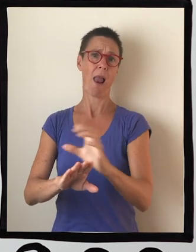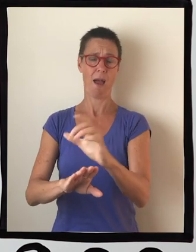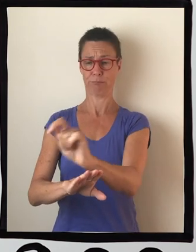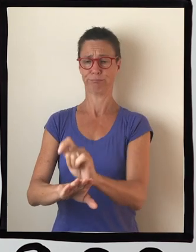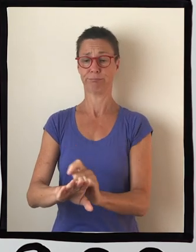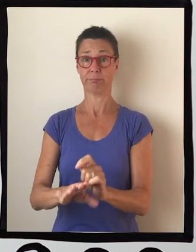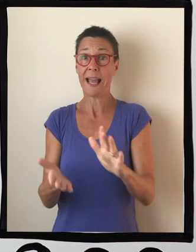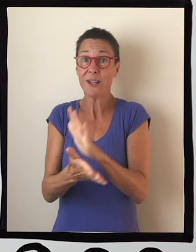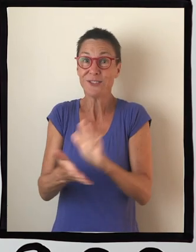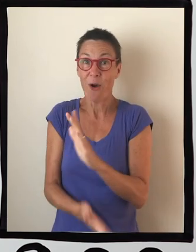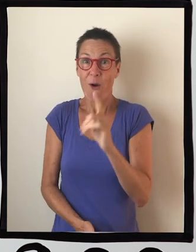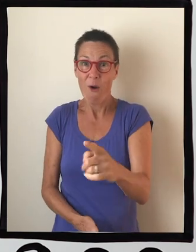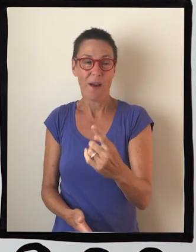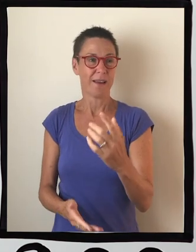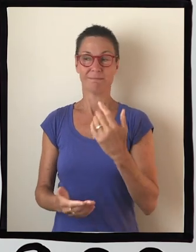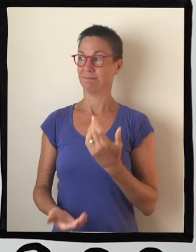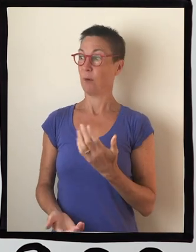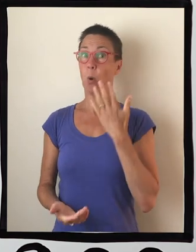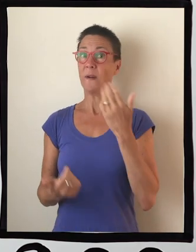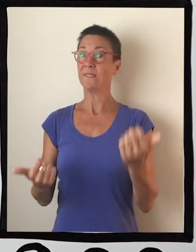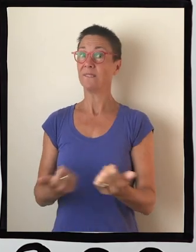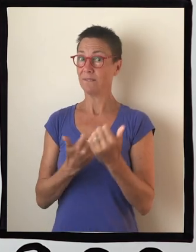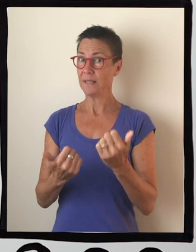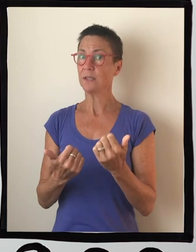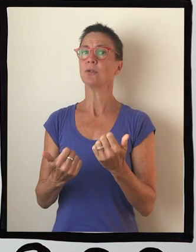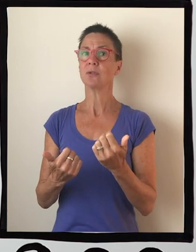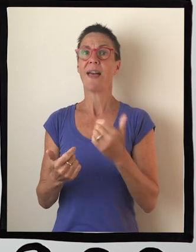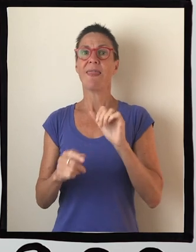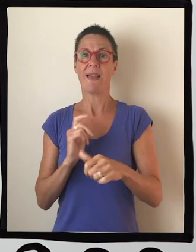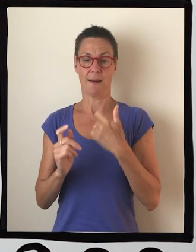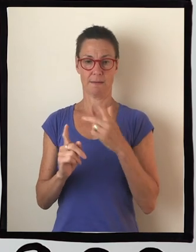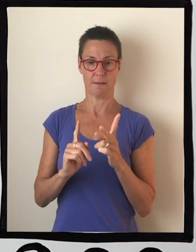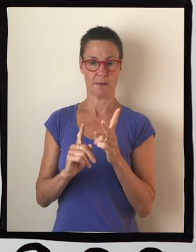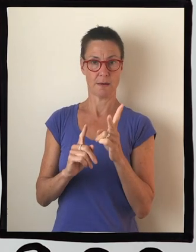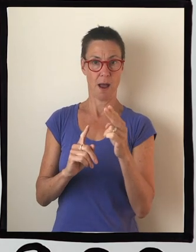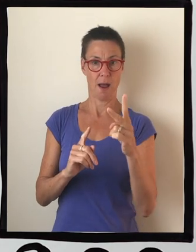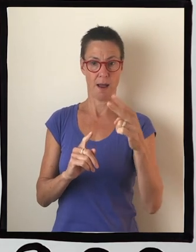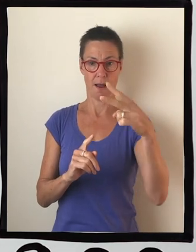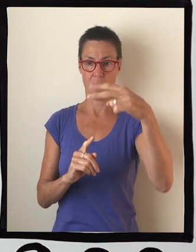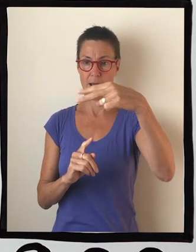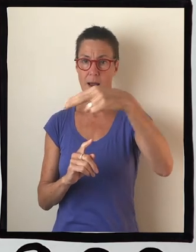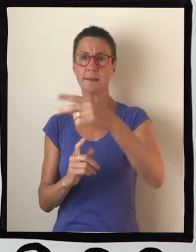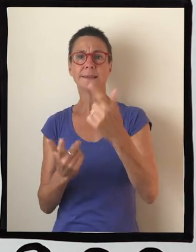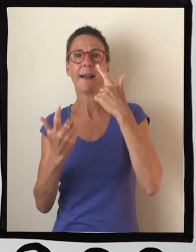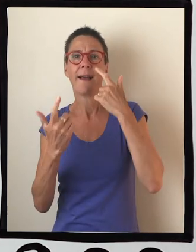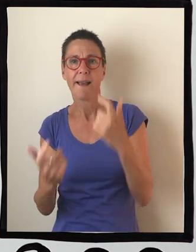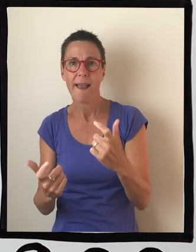colouring and your decorating. Once you've done that, get your scissors and carefully cut around your